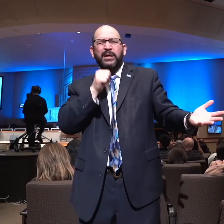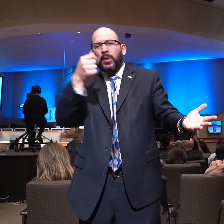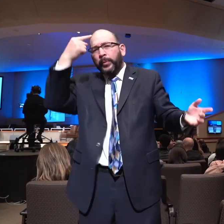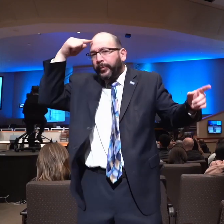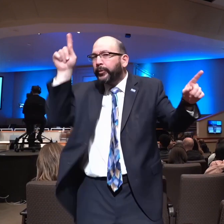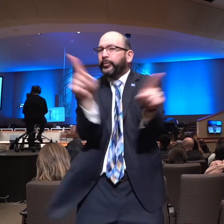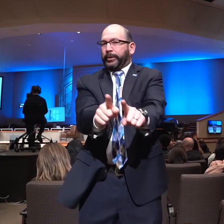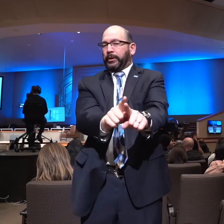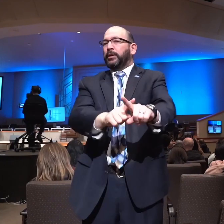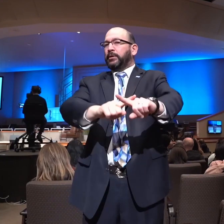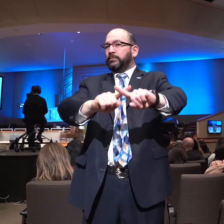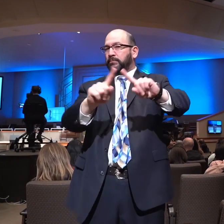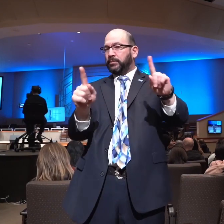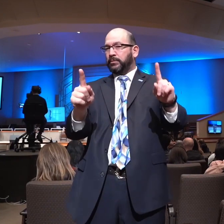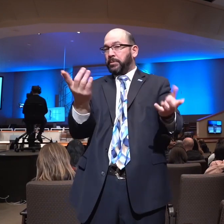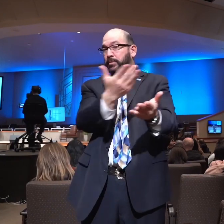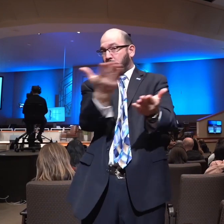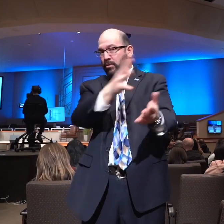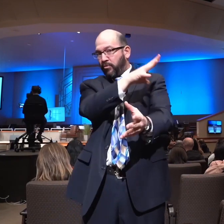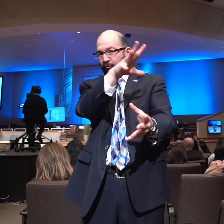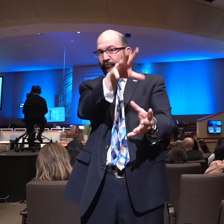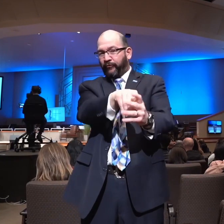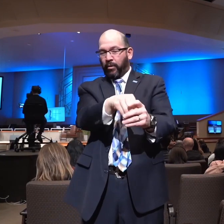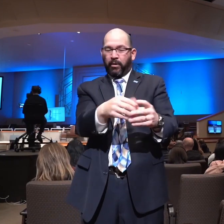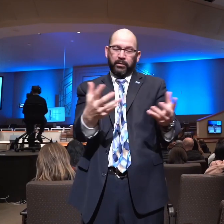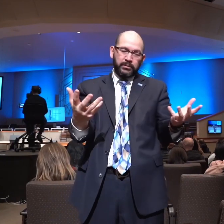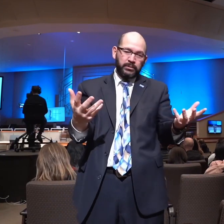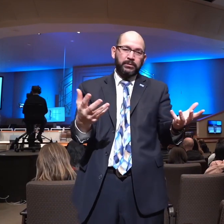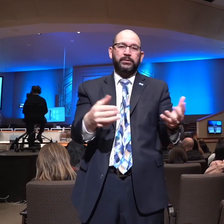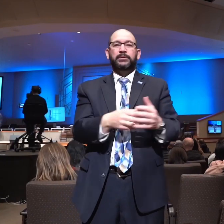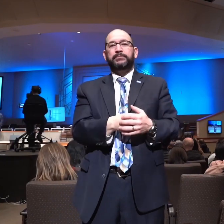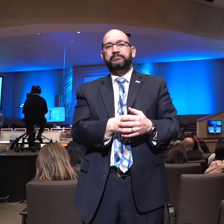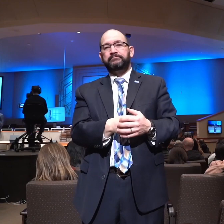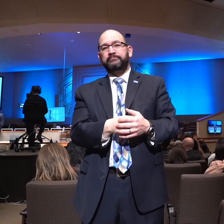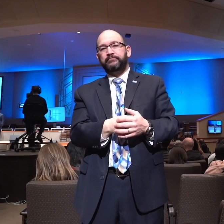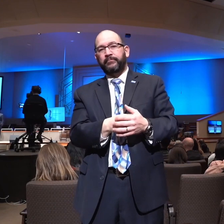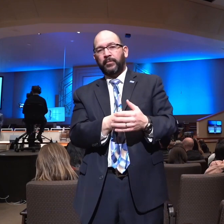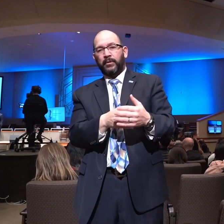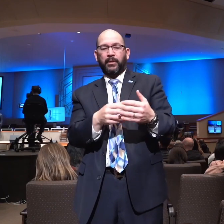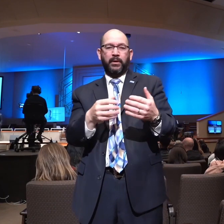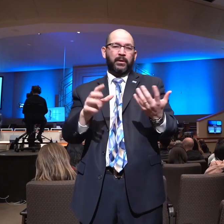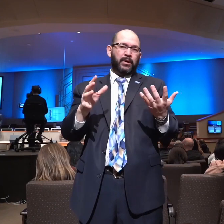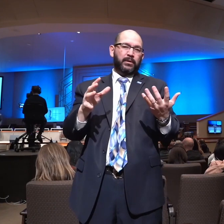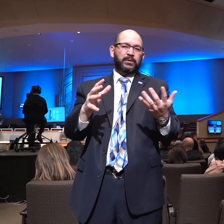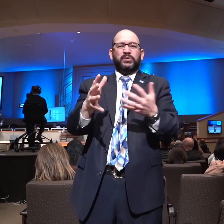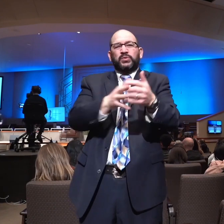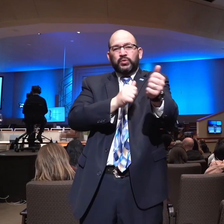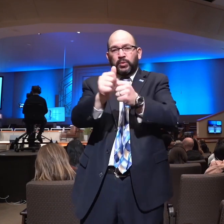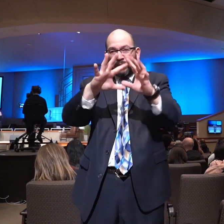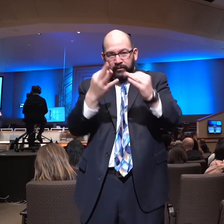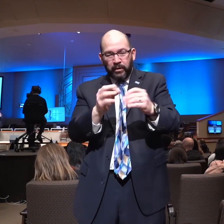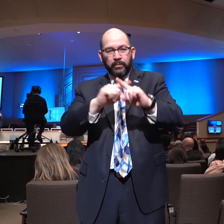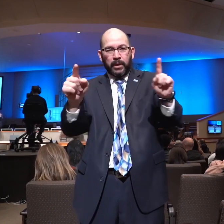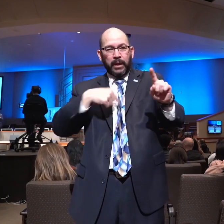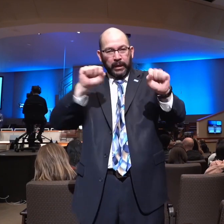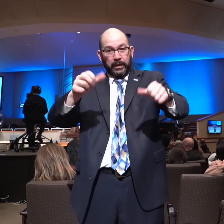be involved in some kind of an agenda that has maybe hurtful ramifications for the family. But I can still pray for them.